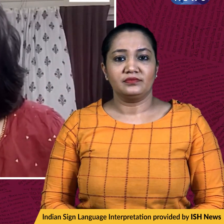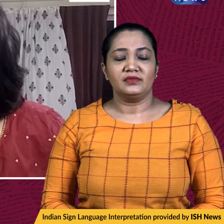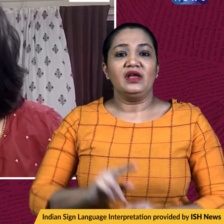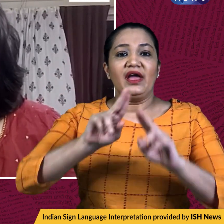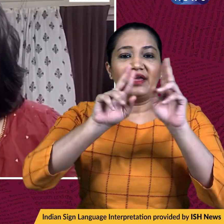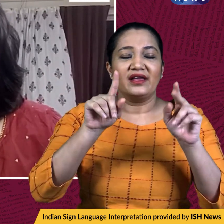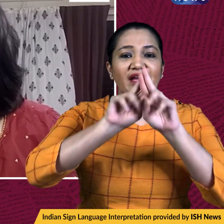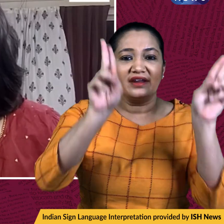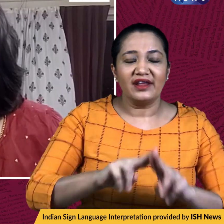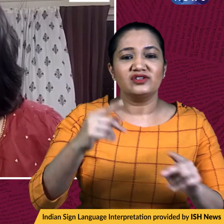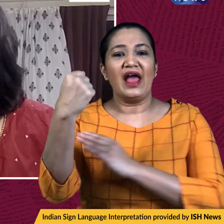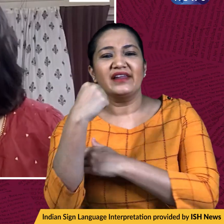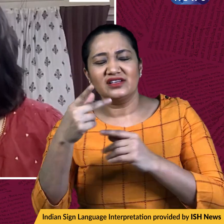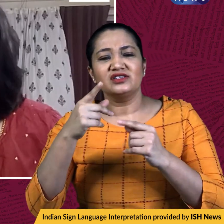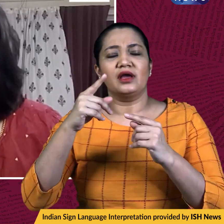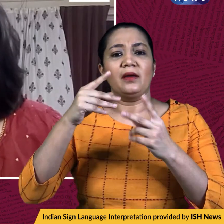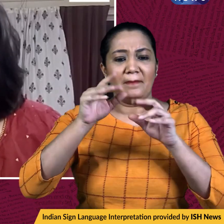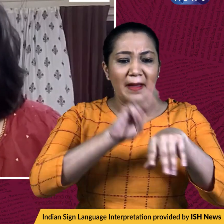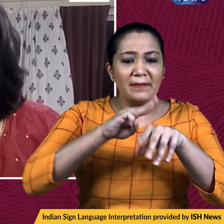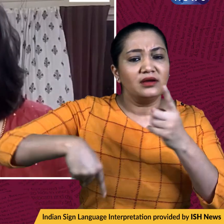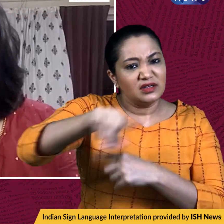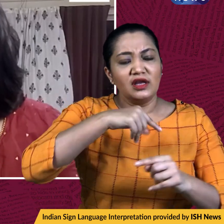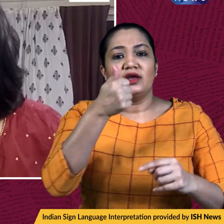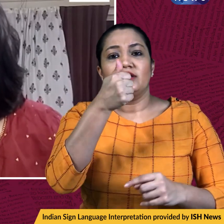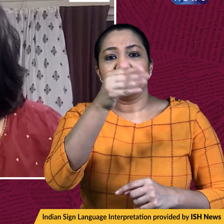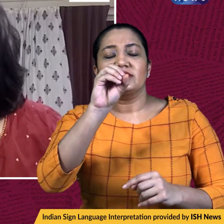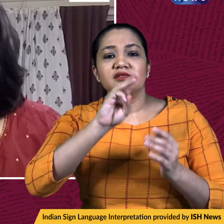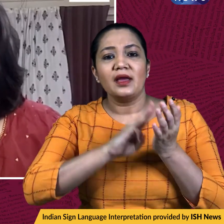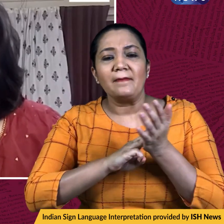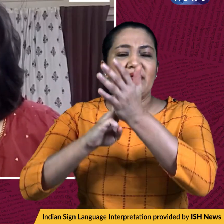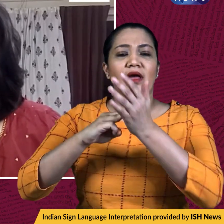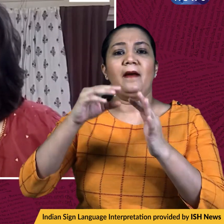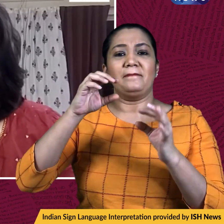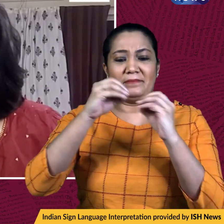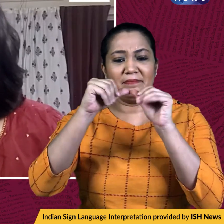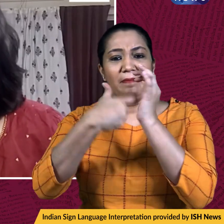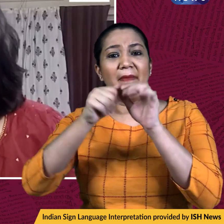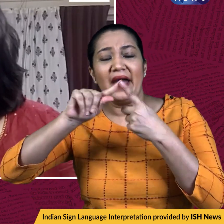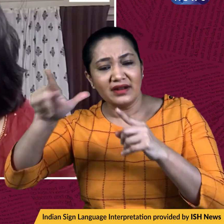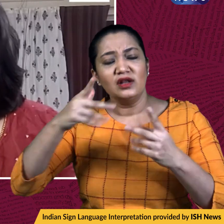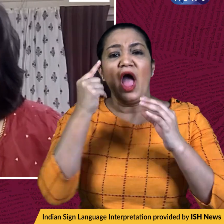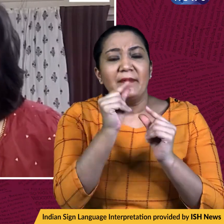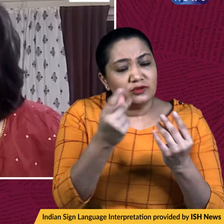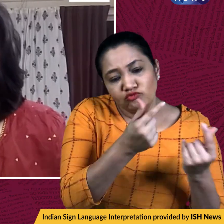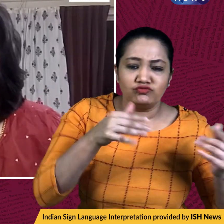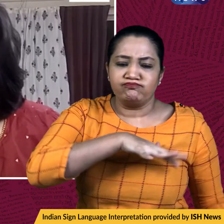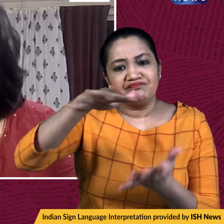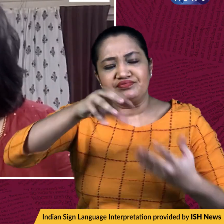Energy Agency's members agreed to release 60 million barrels of oil from emergency stockpiles.